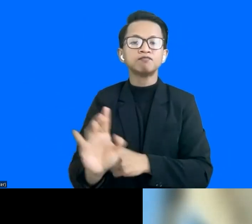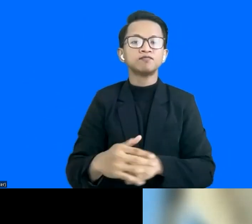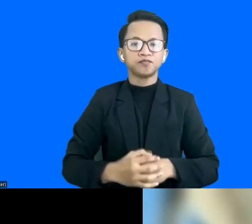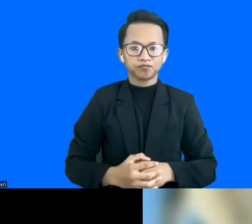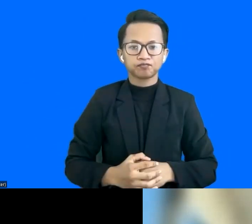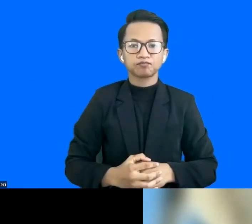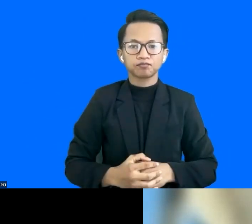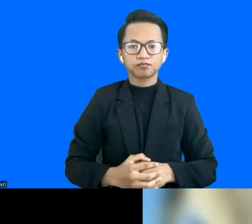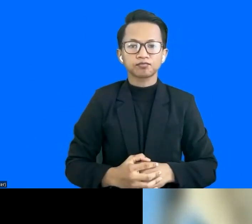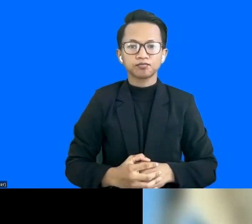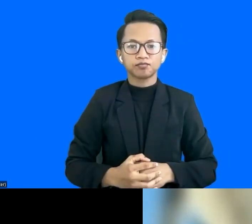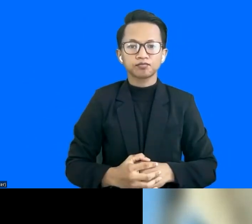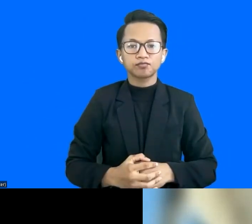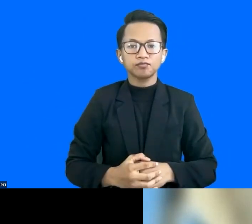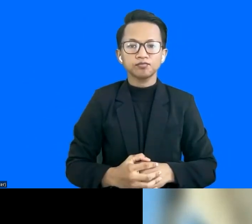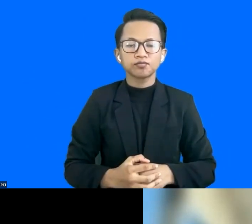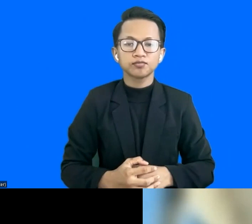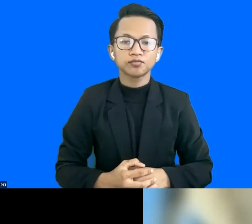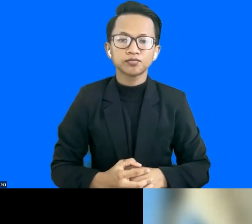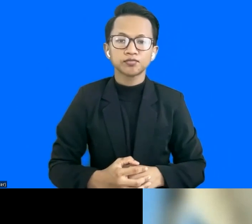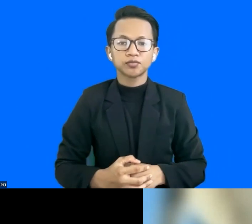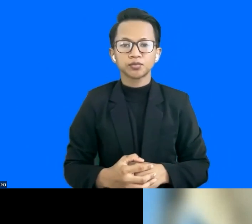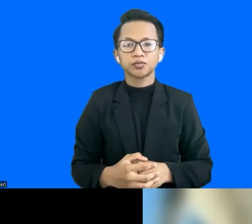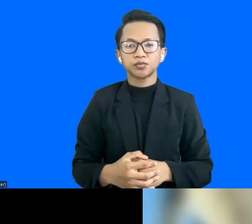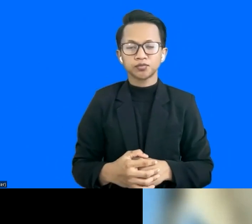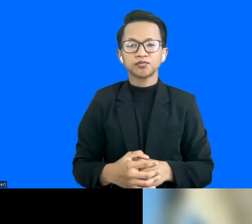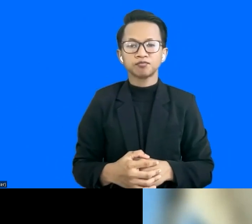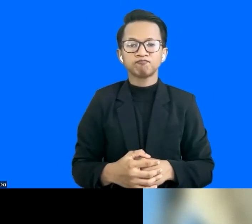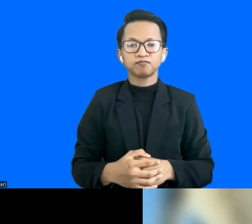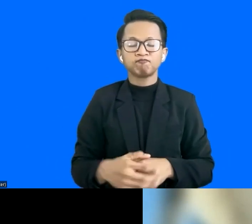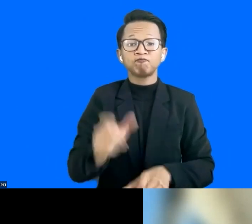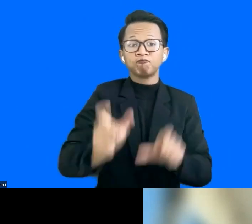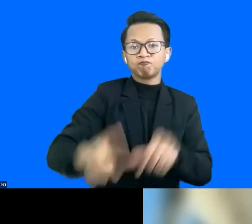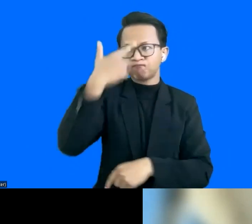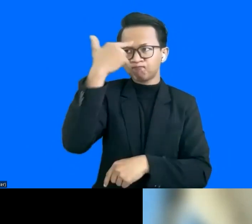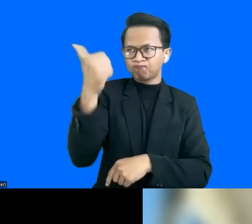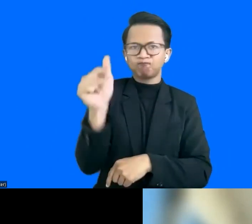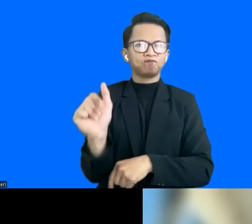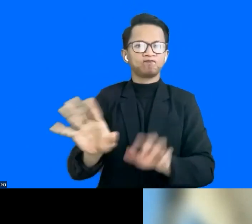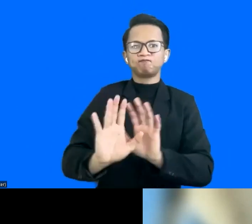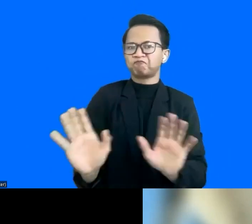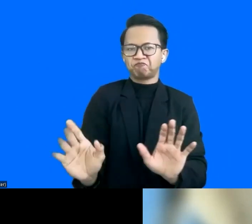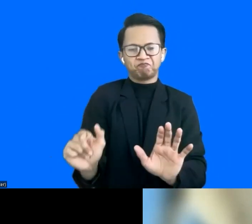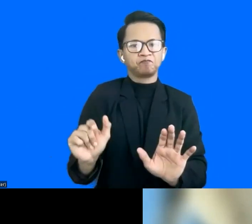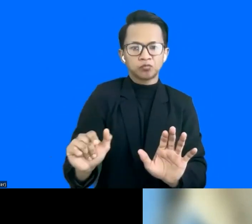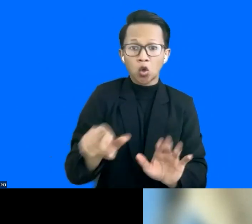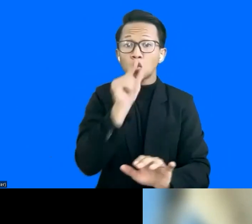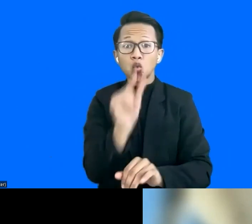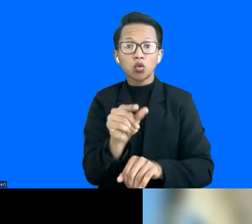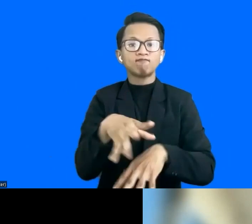being made by the schools here to help,